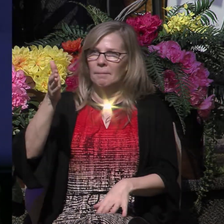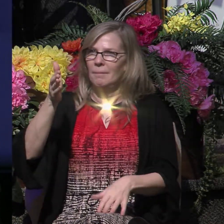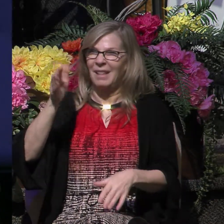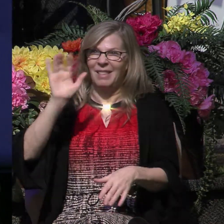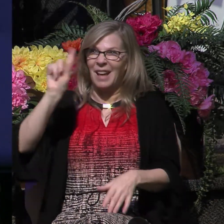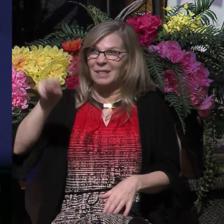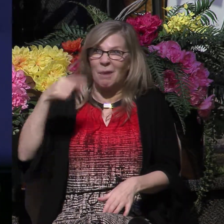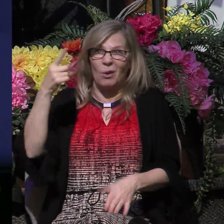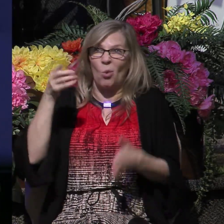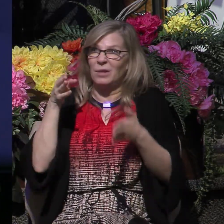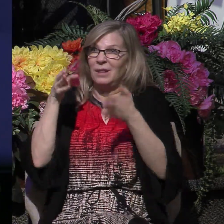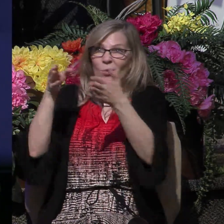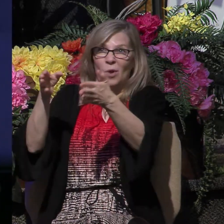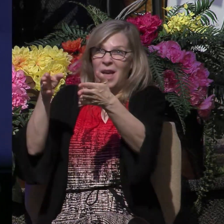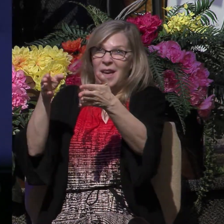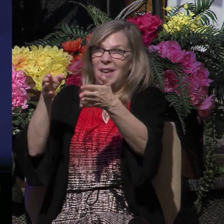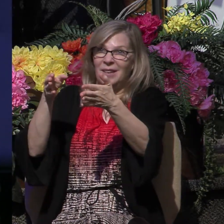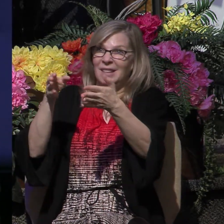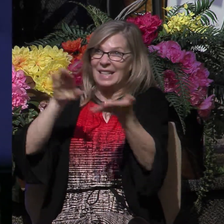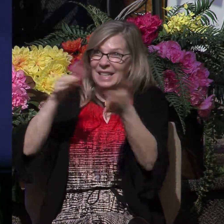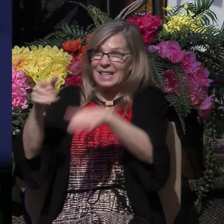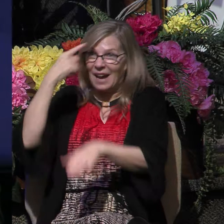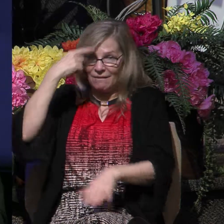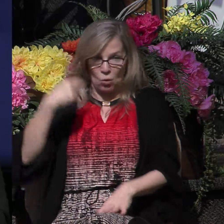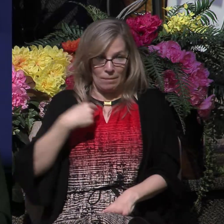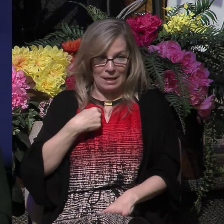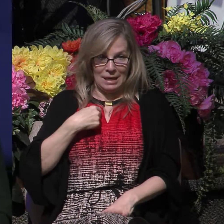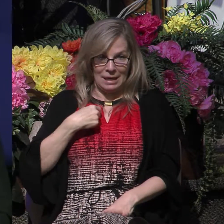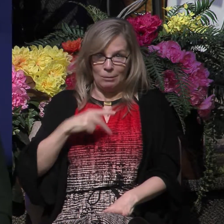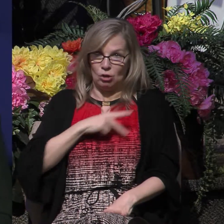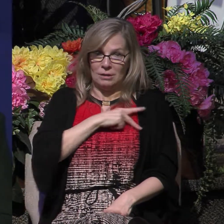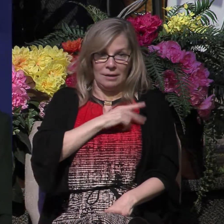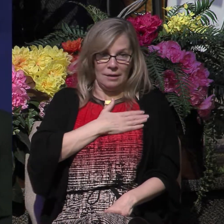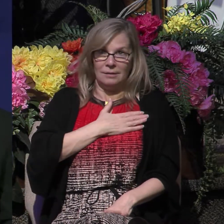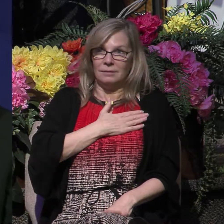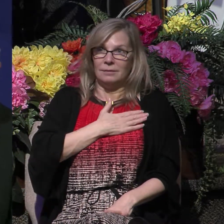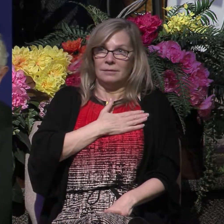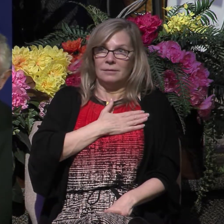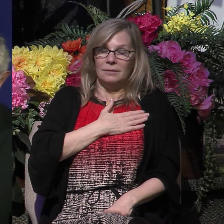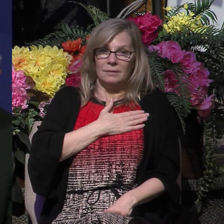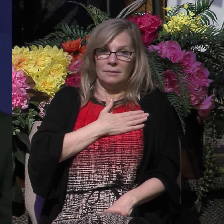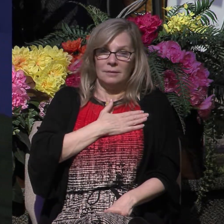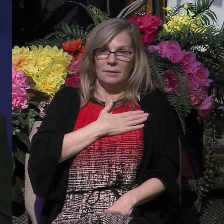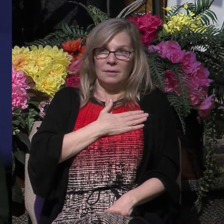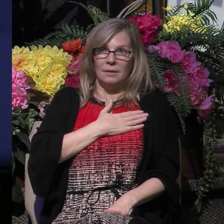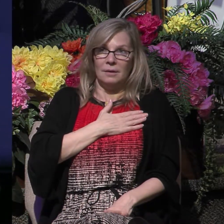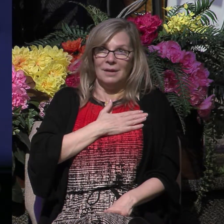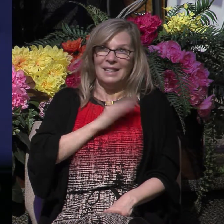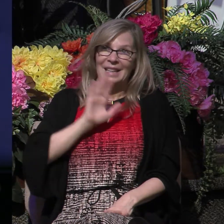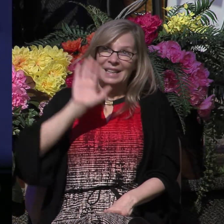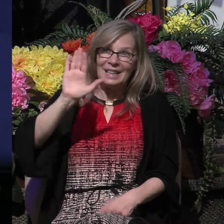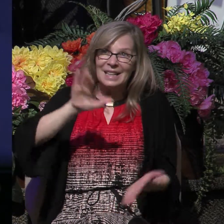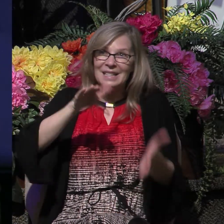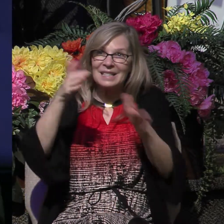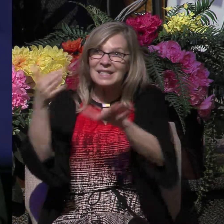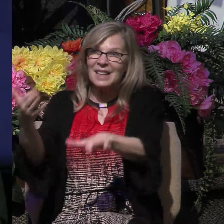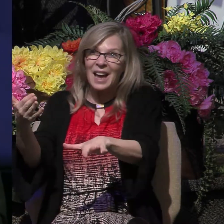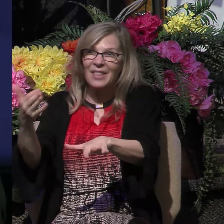that he died for you personally. And that his death is the sole basis